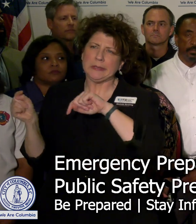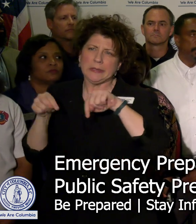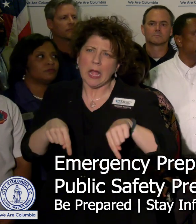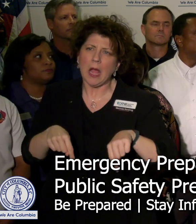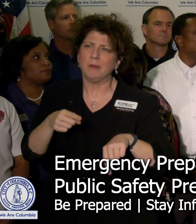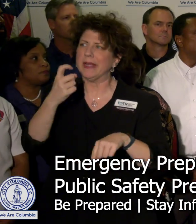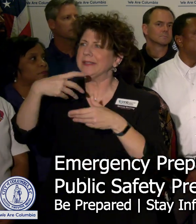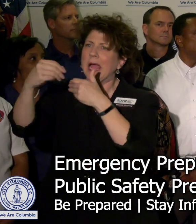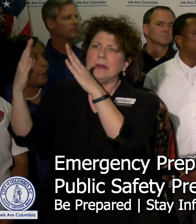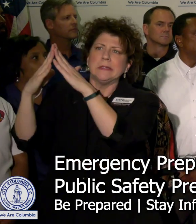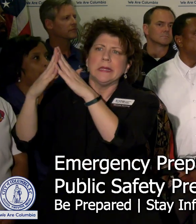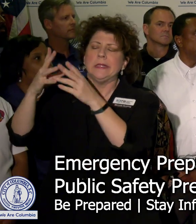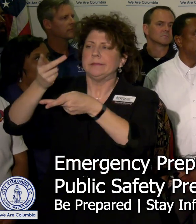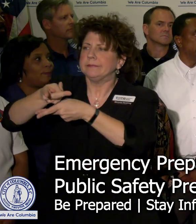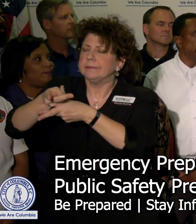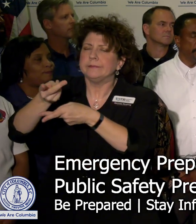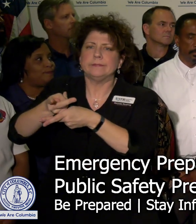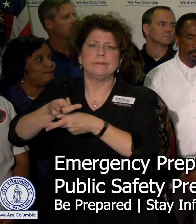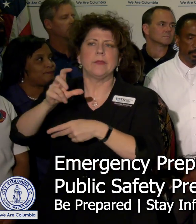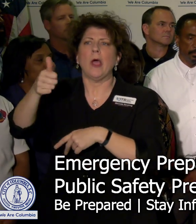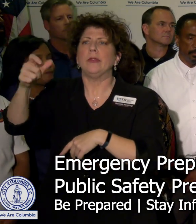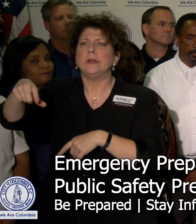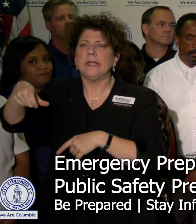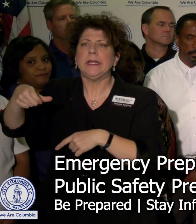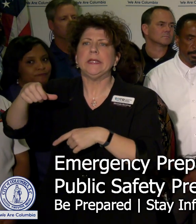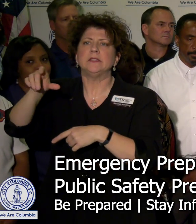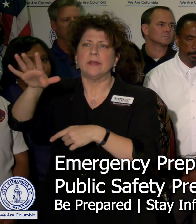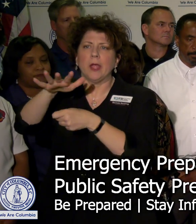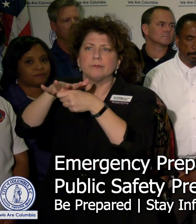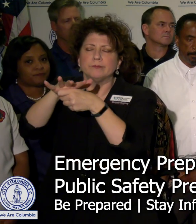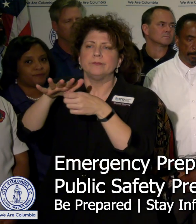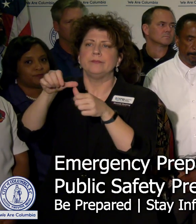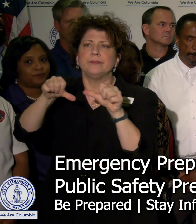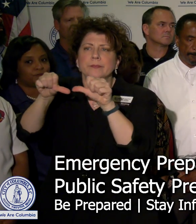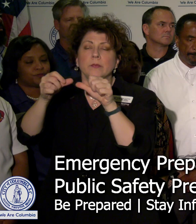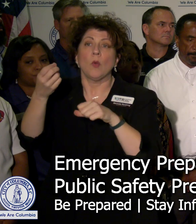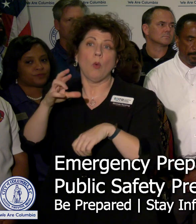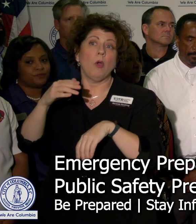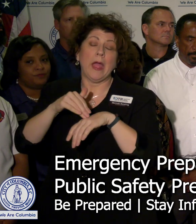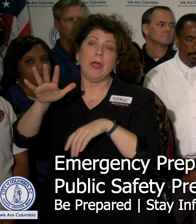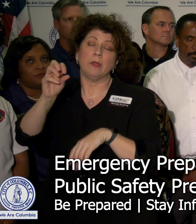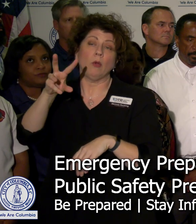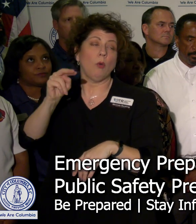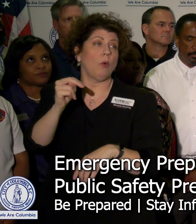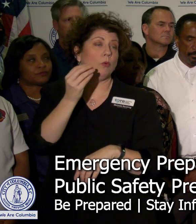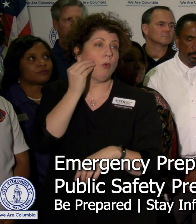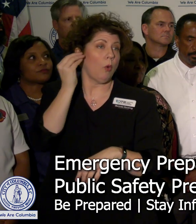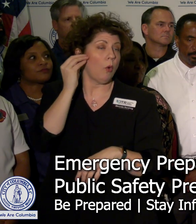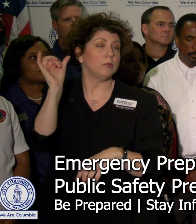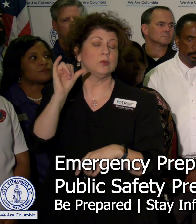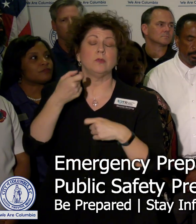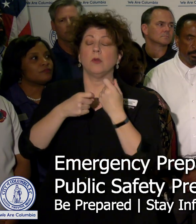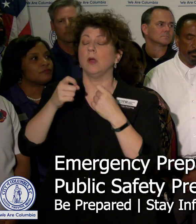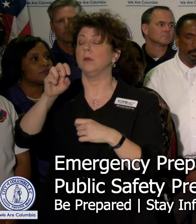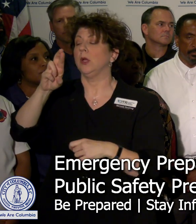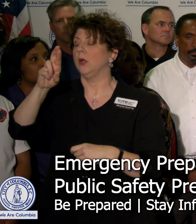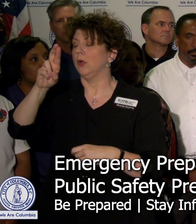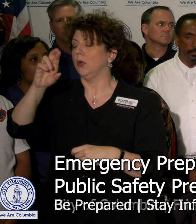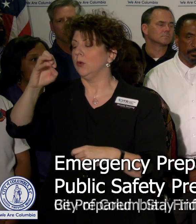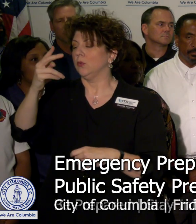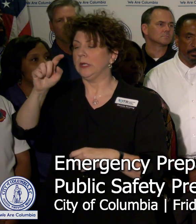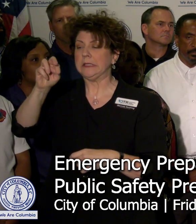out of town or tending to the needs in their respective areas or at their homes. Our leaders from Richland School District